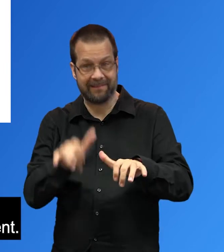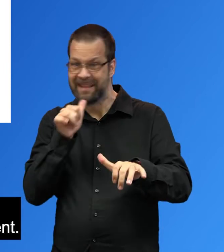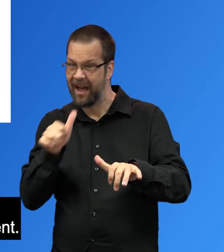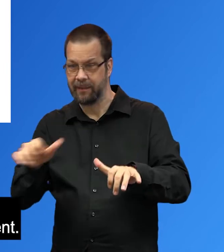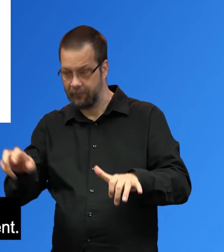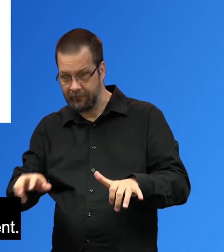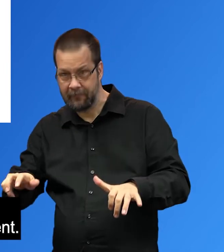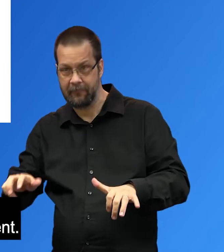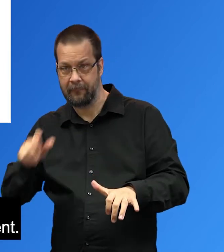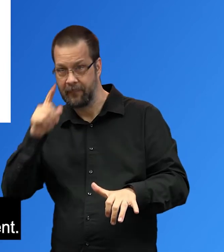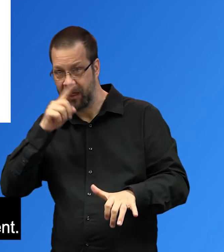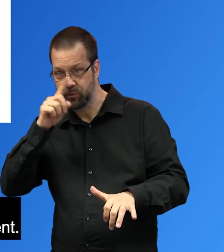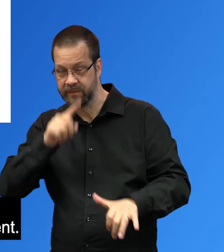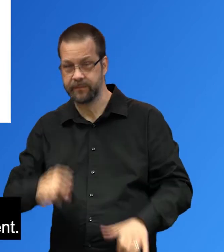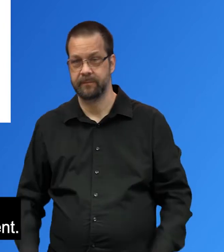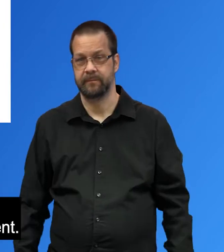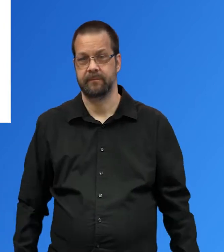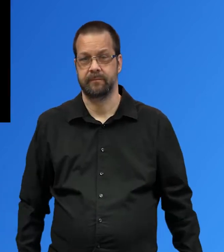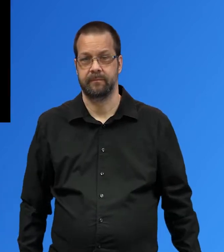to access and navigate content.